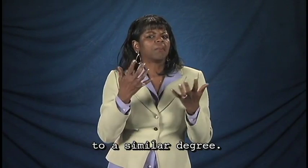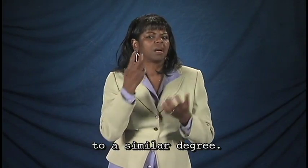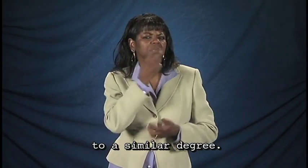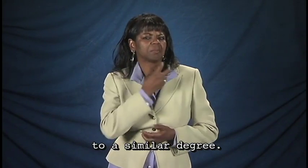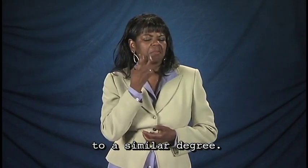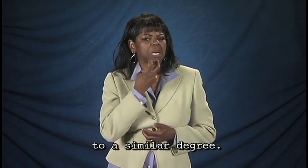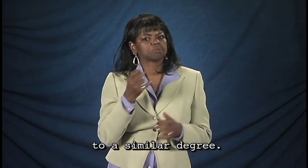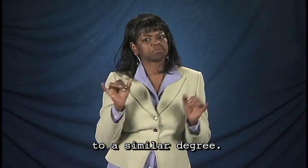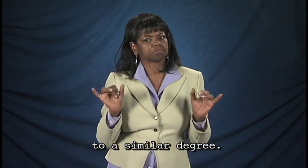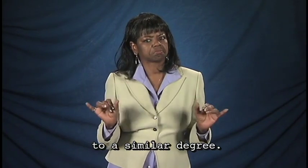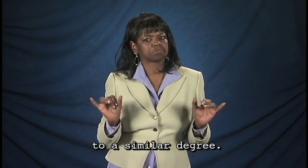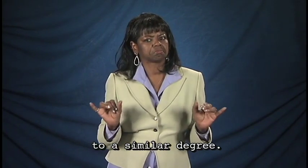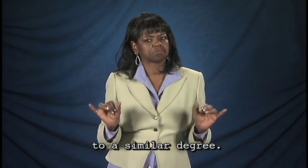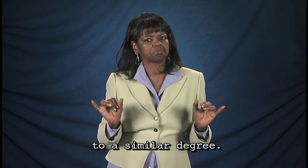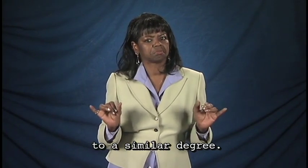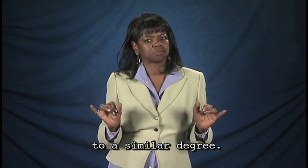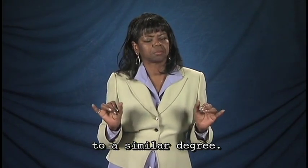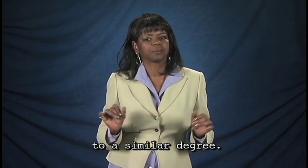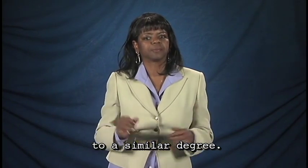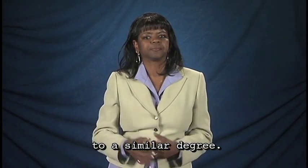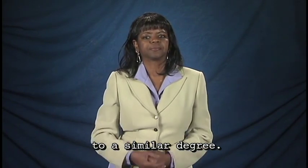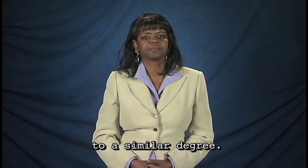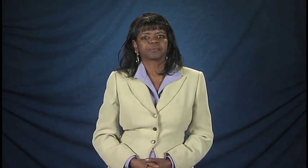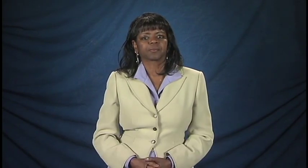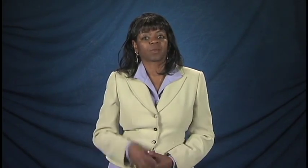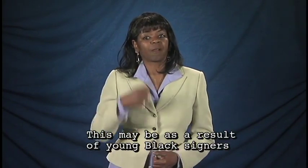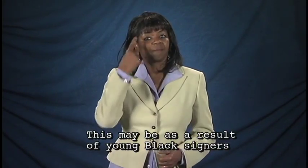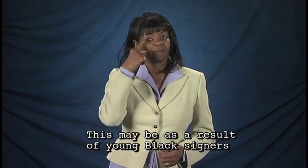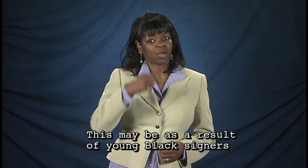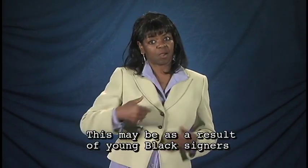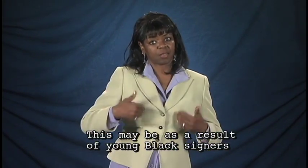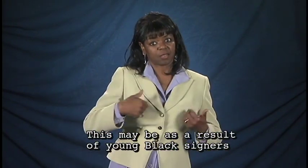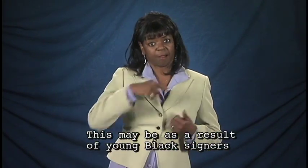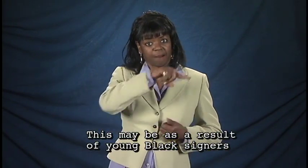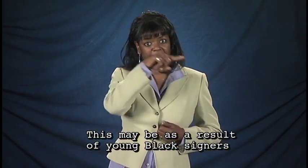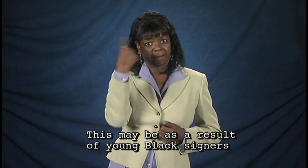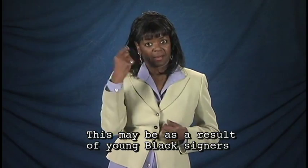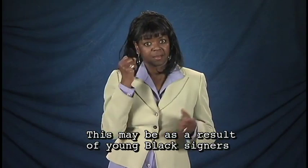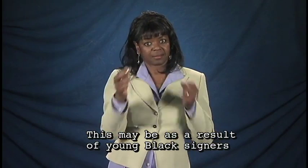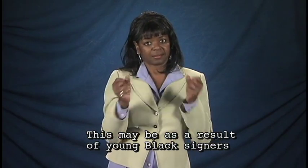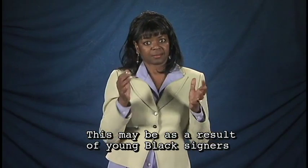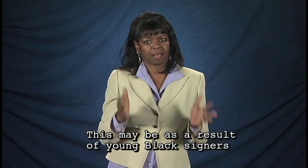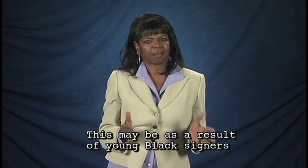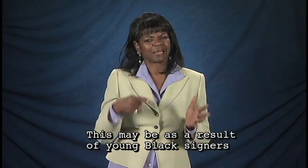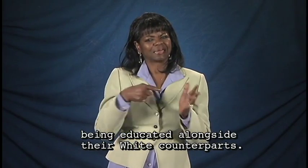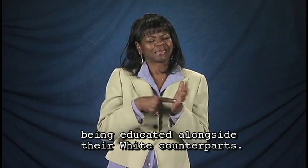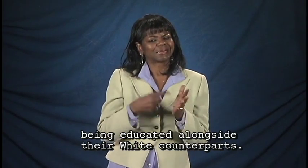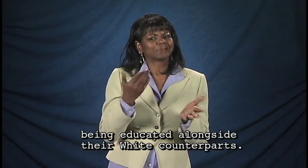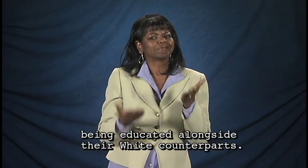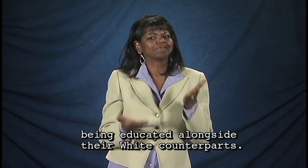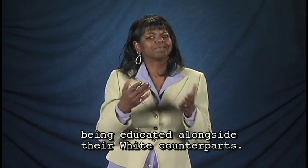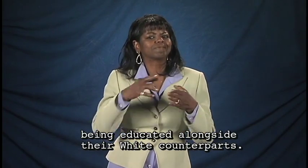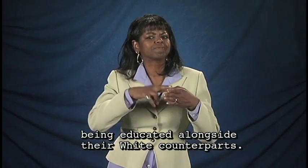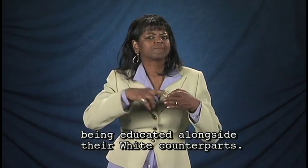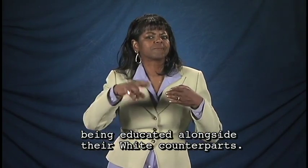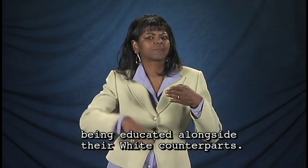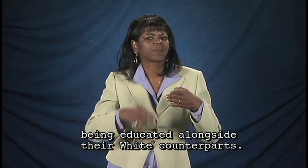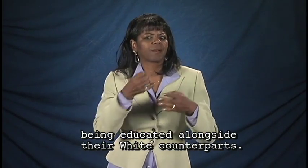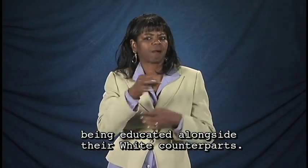to a similar degree. This may be a result of young black signers being educated